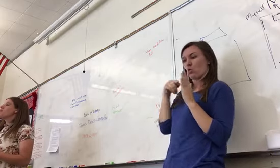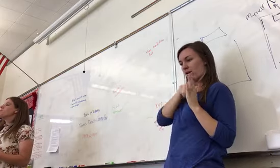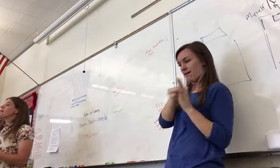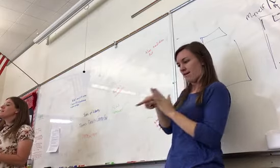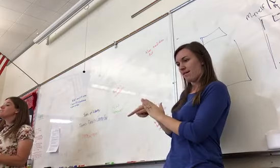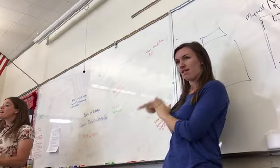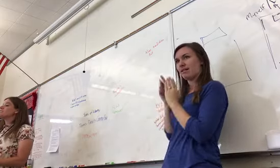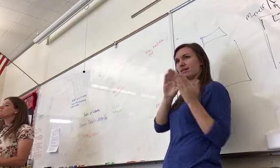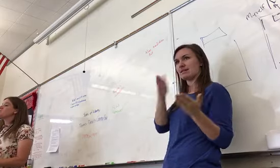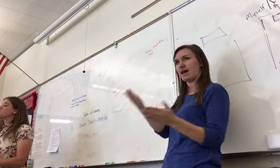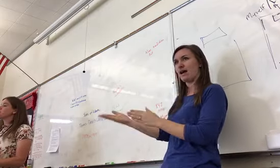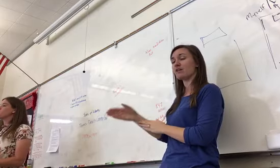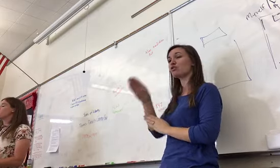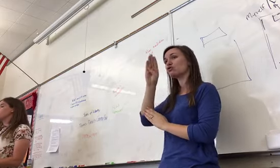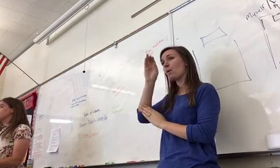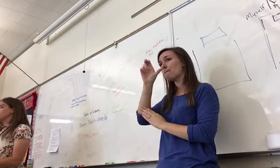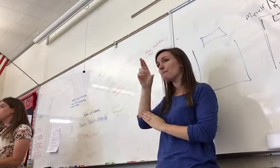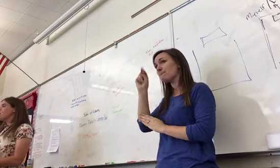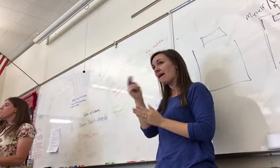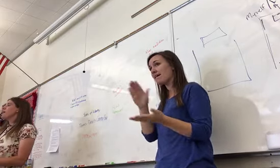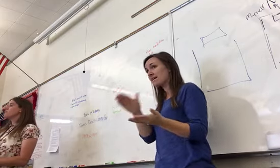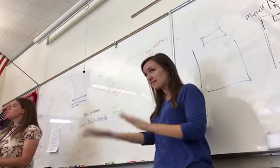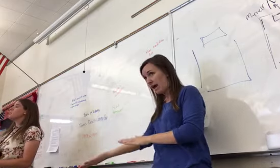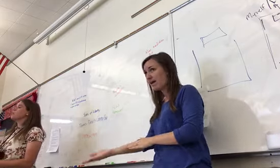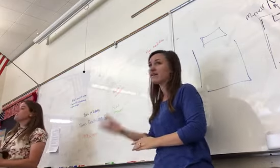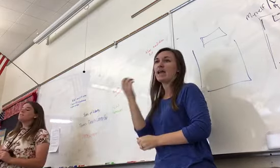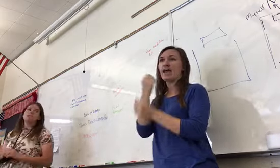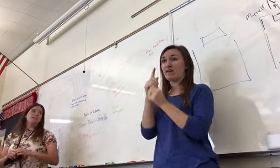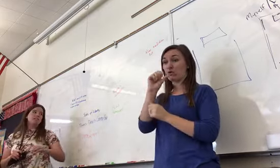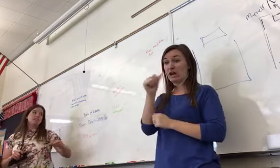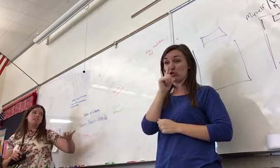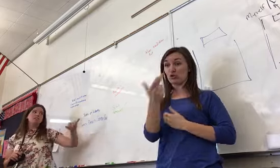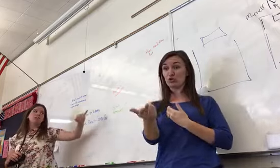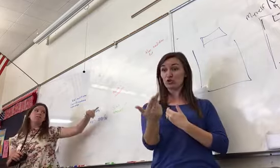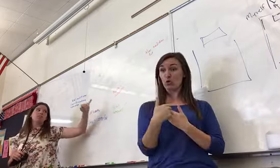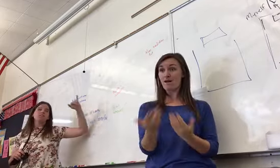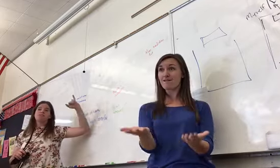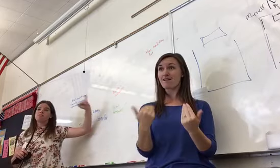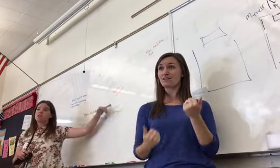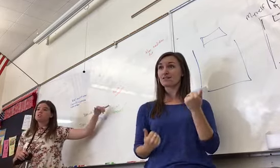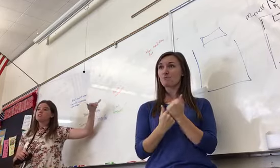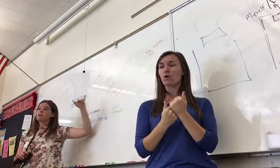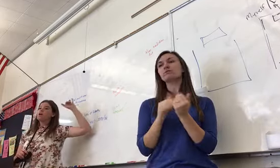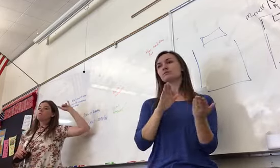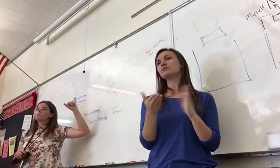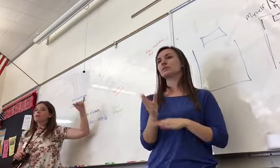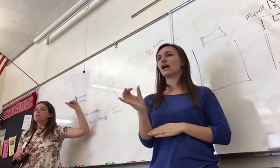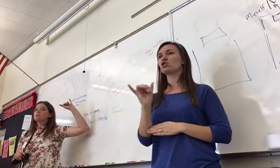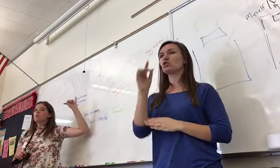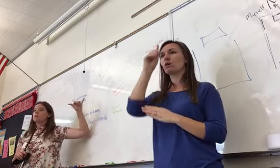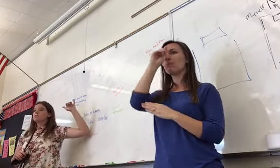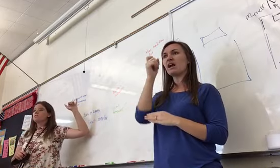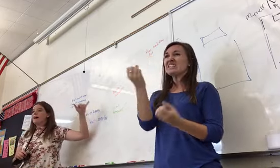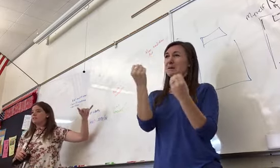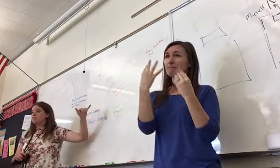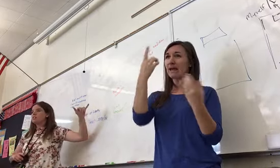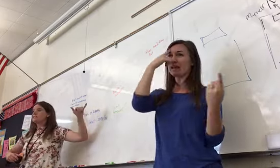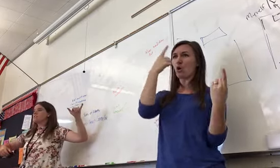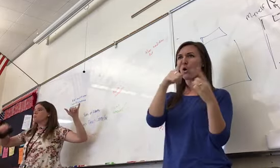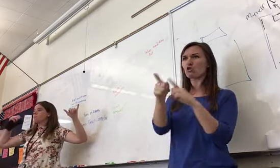But Bacon dies, and so does everybody else. Basically, what this is, is this is going to be the first real course of action, as in a